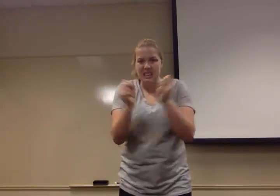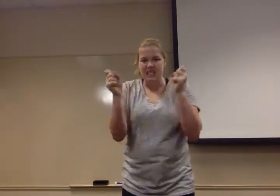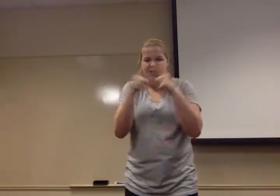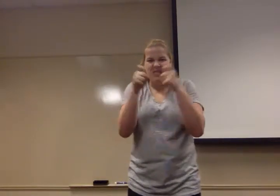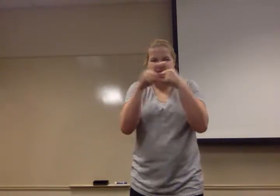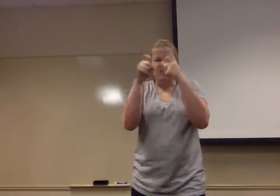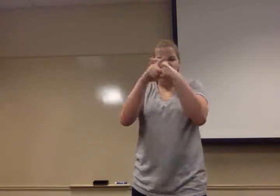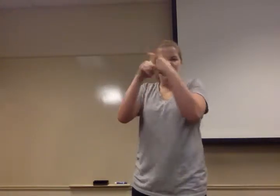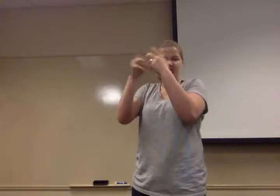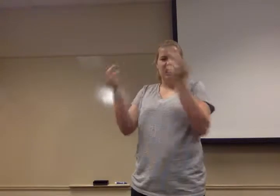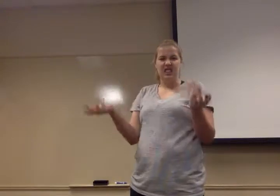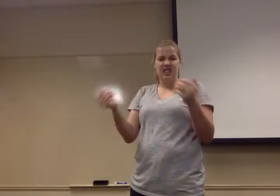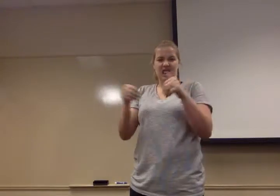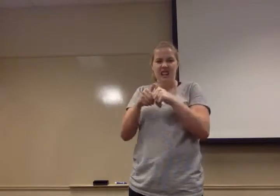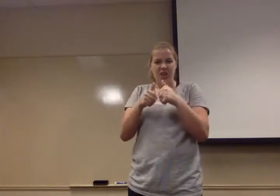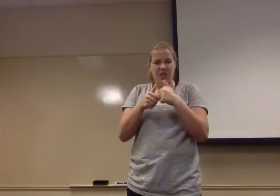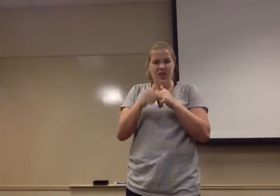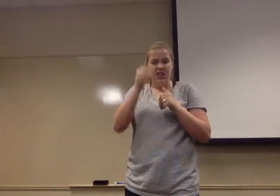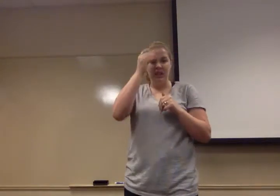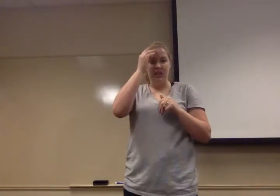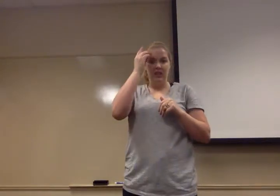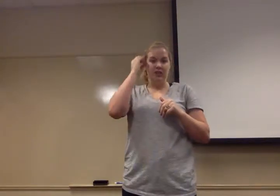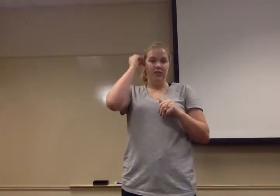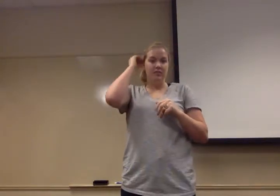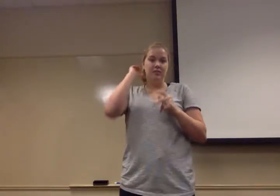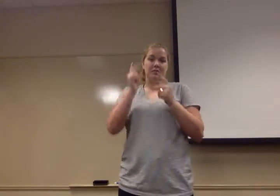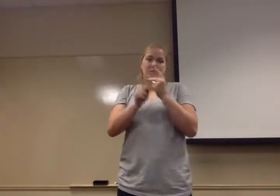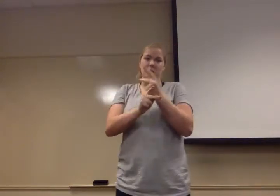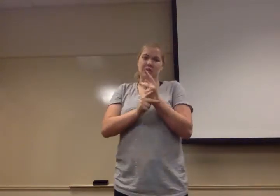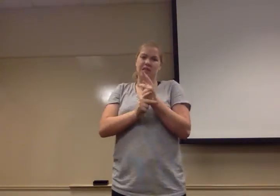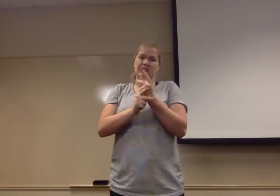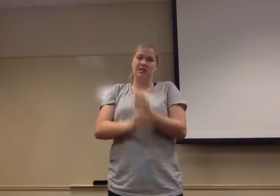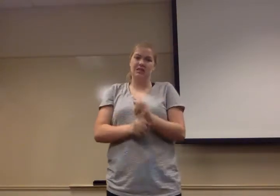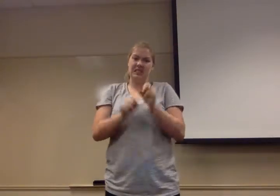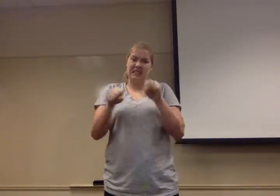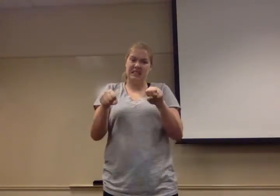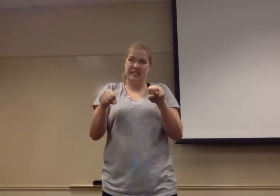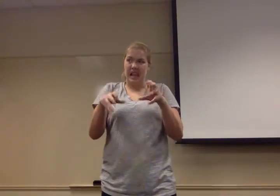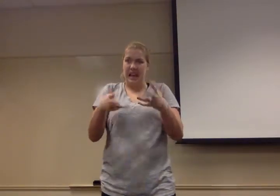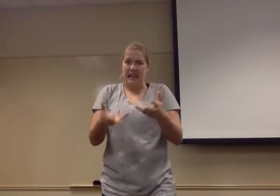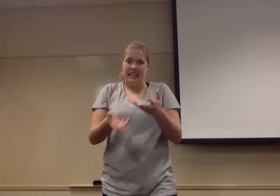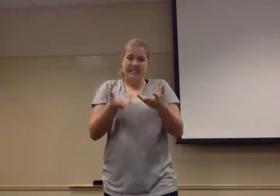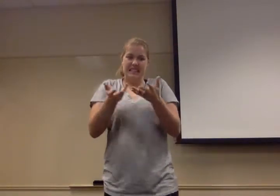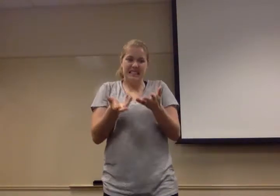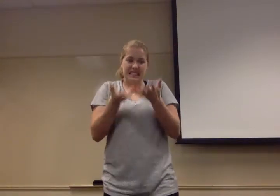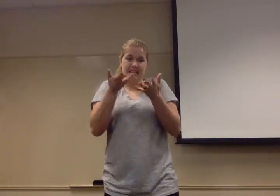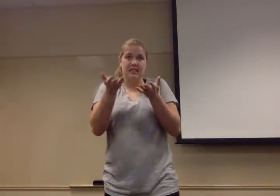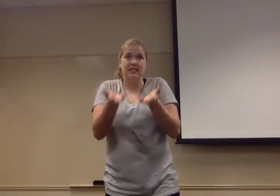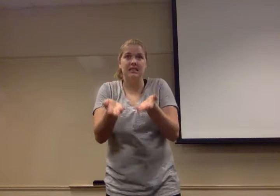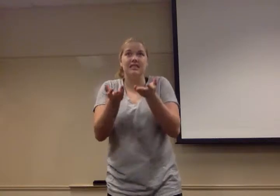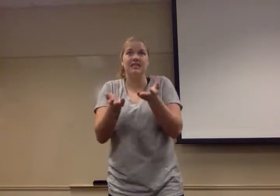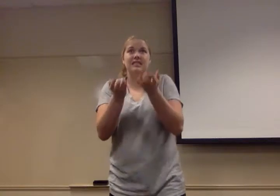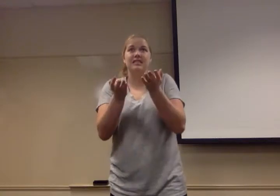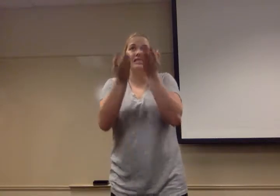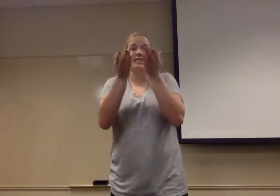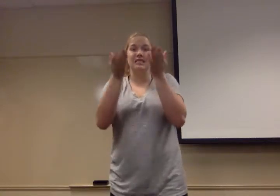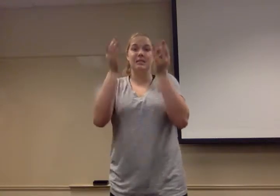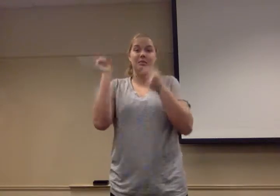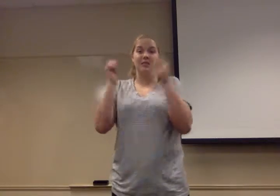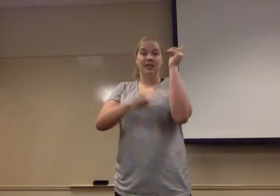means vulnerability and fragility. And that's the story that we tell in big history. But to do it, you have